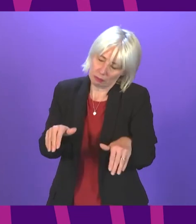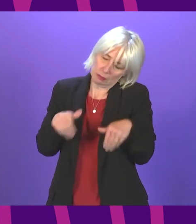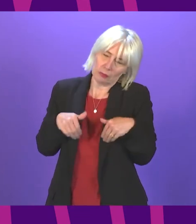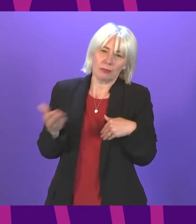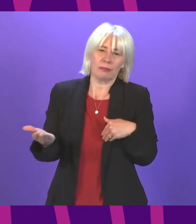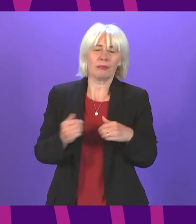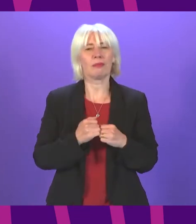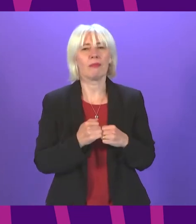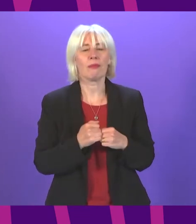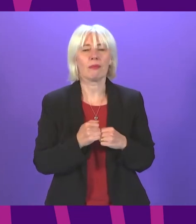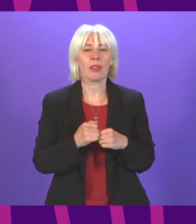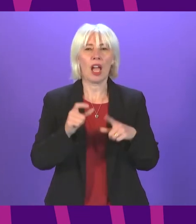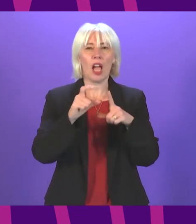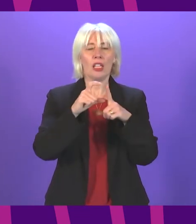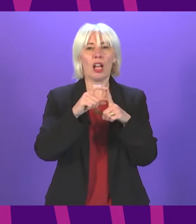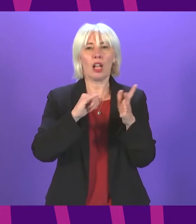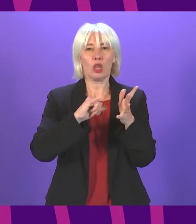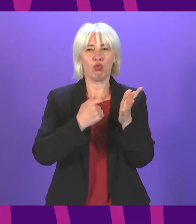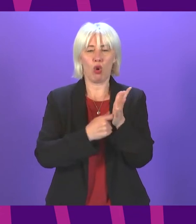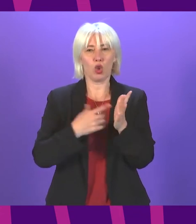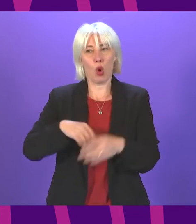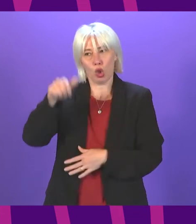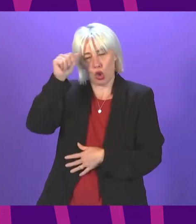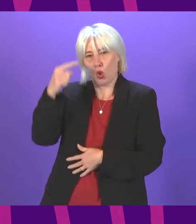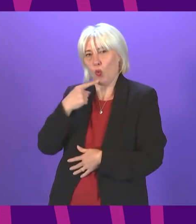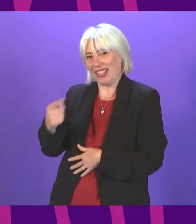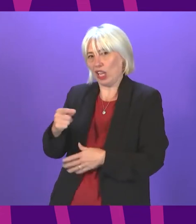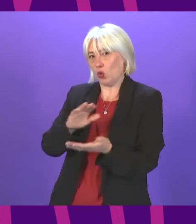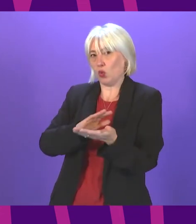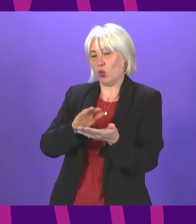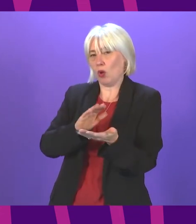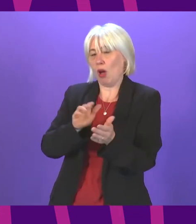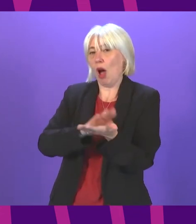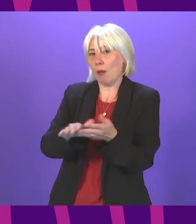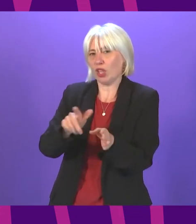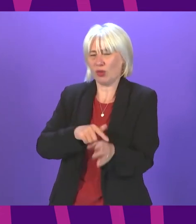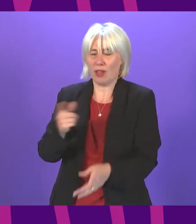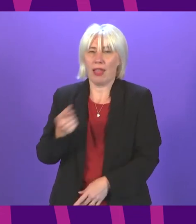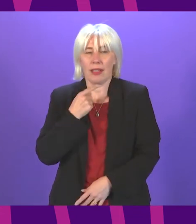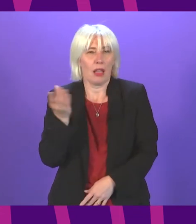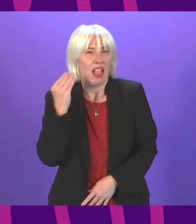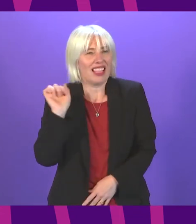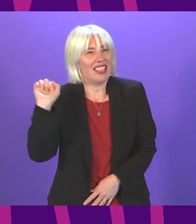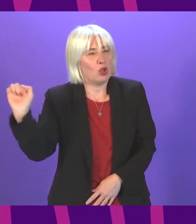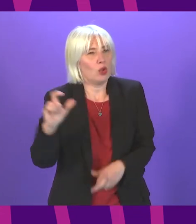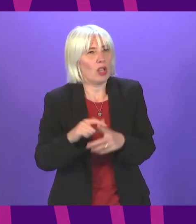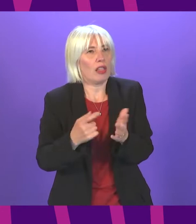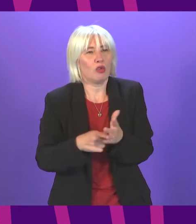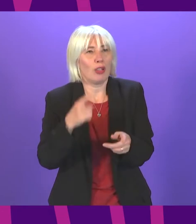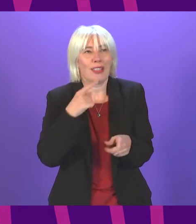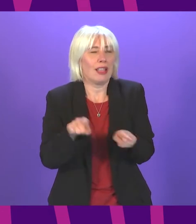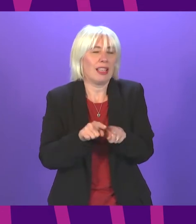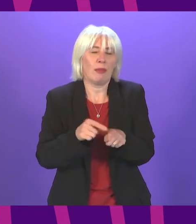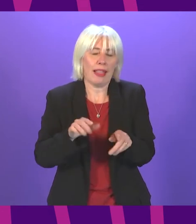Douglas Ross wanted to know what I was saying to my Health Secretary. What I was actually saying to my Health Secretary was that listening to Douglas Ross was it like listening to